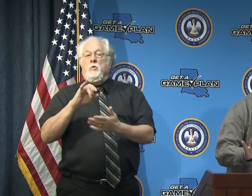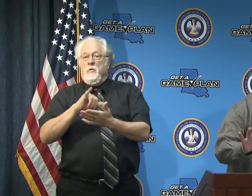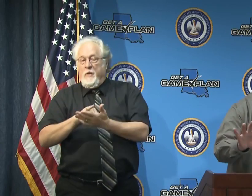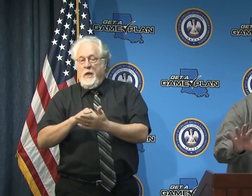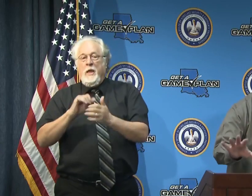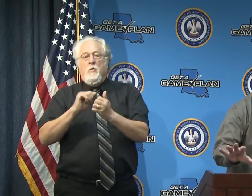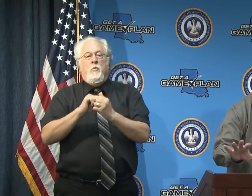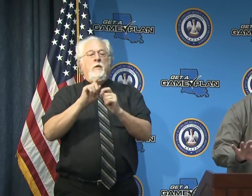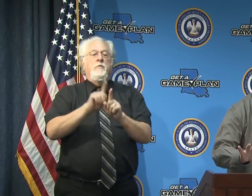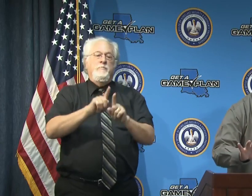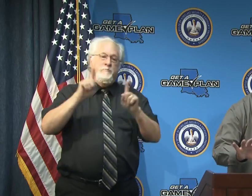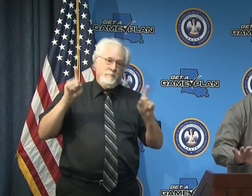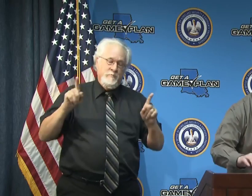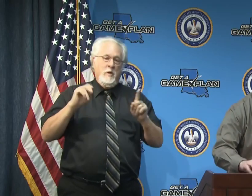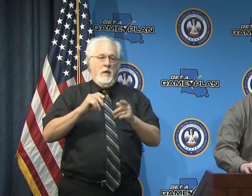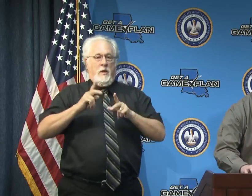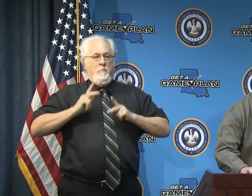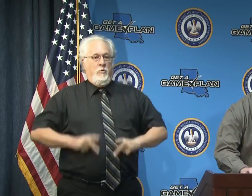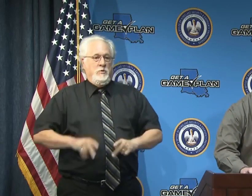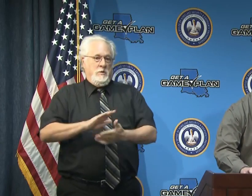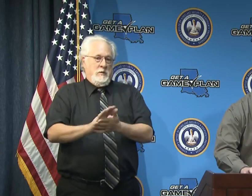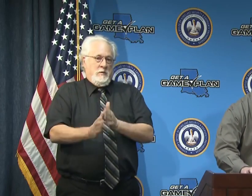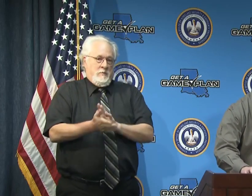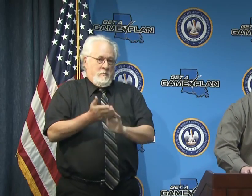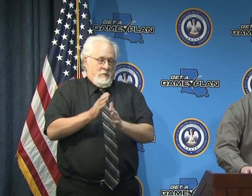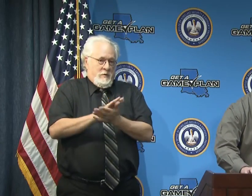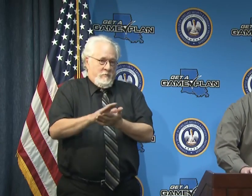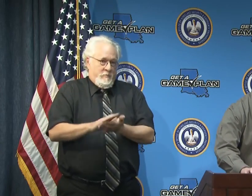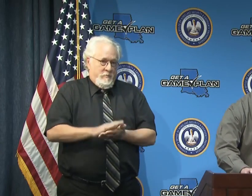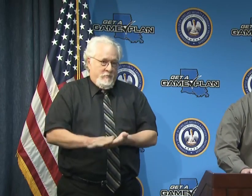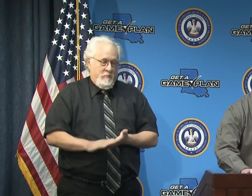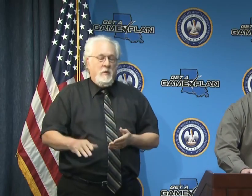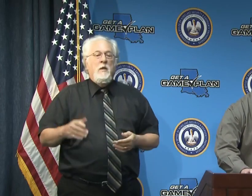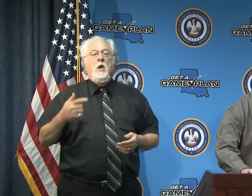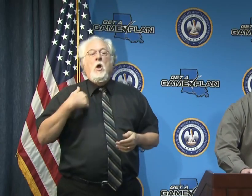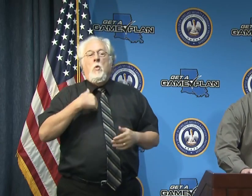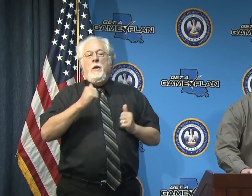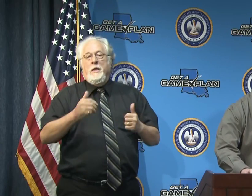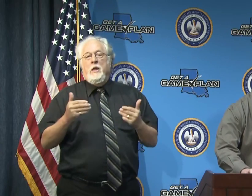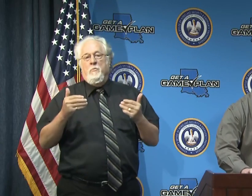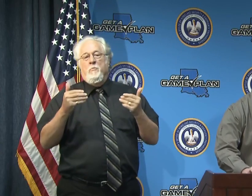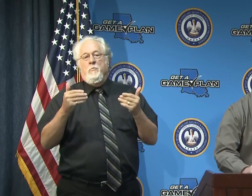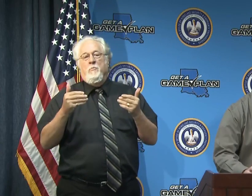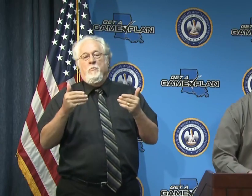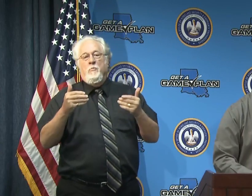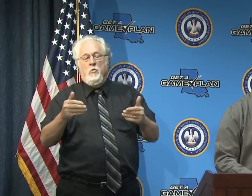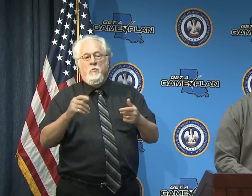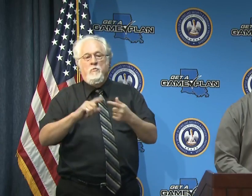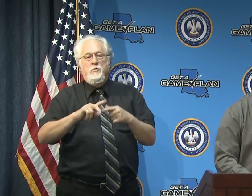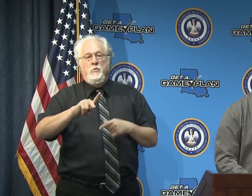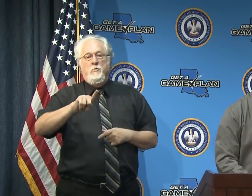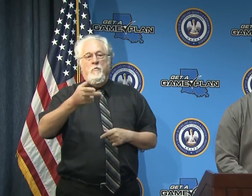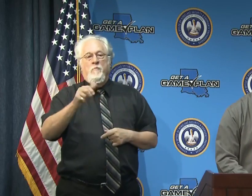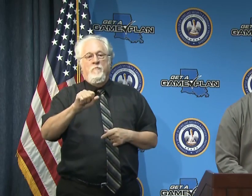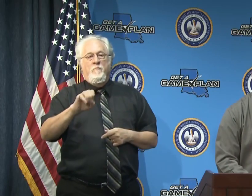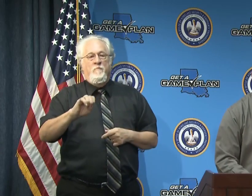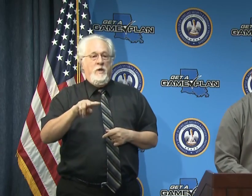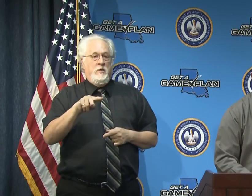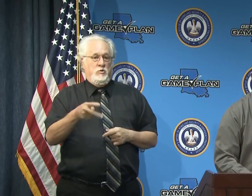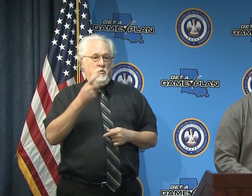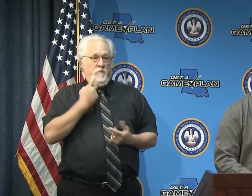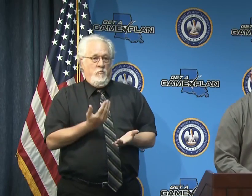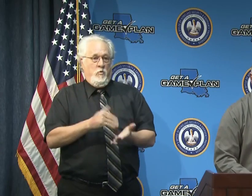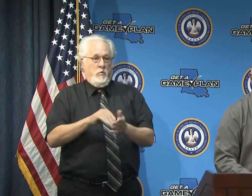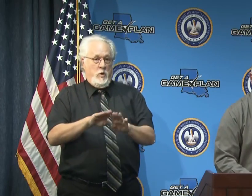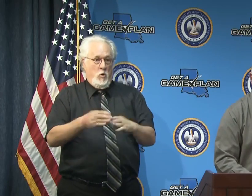the social distancing and the hygiene and other things in order to make sure that we can move into phase one of the reopening